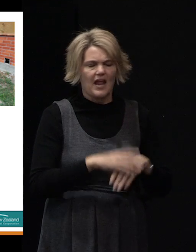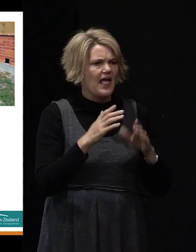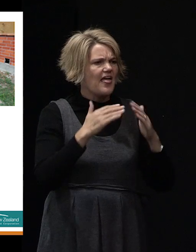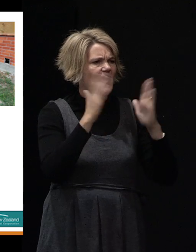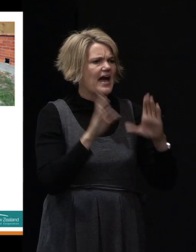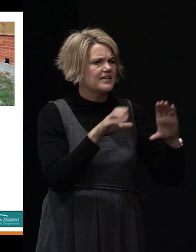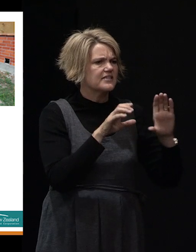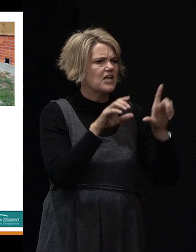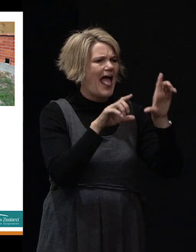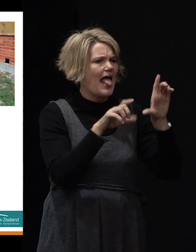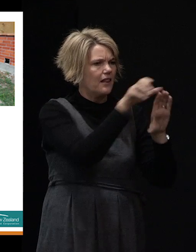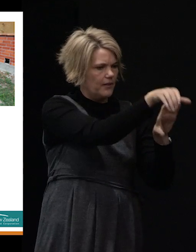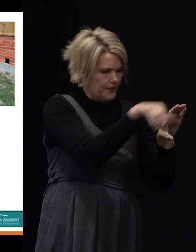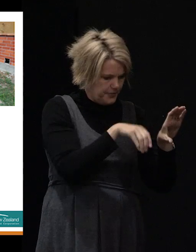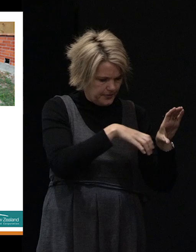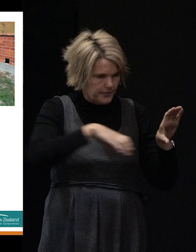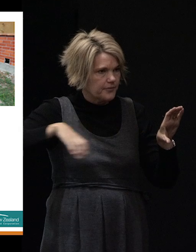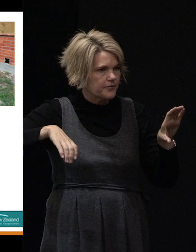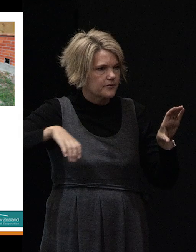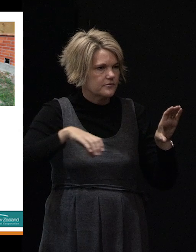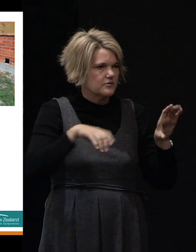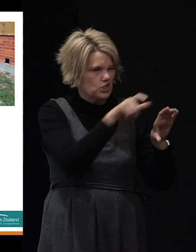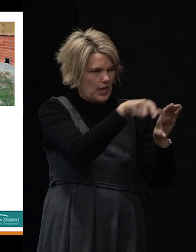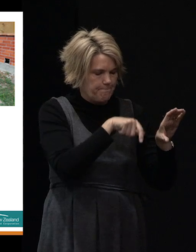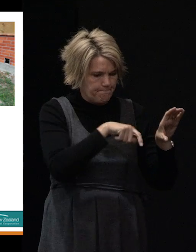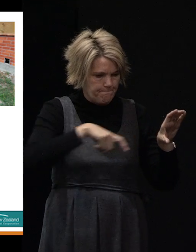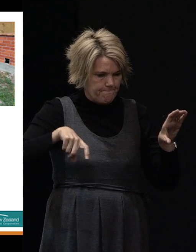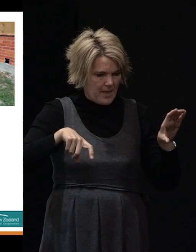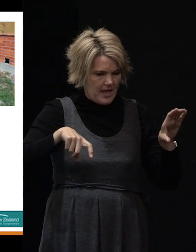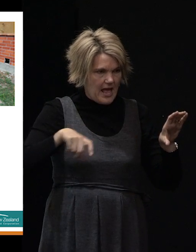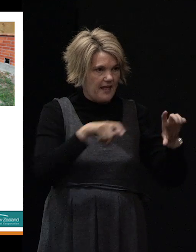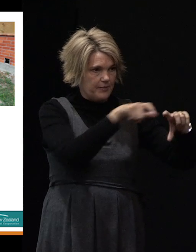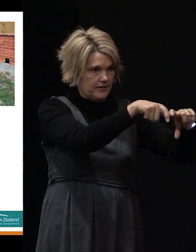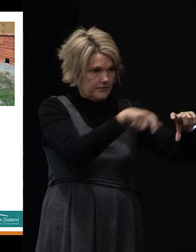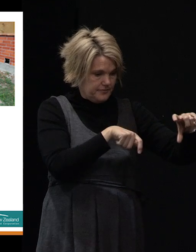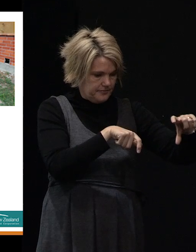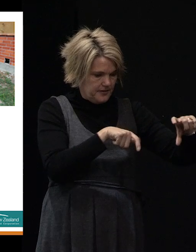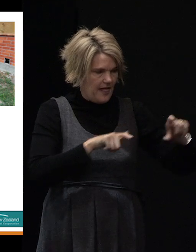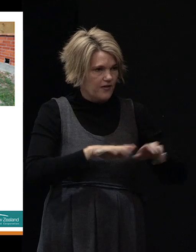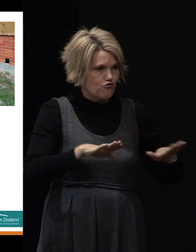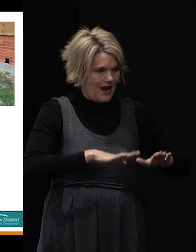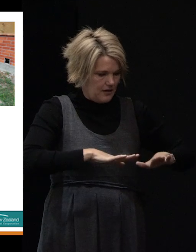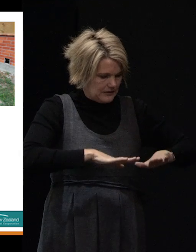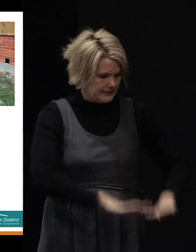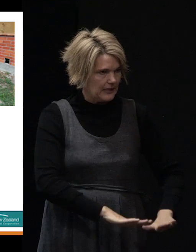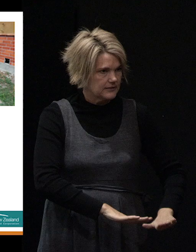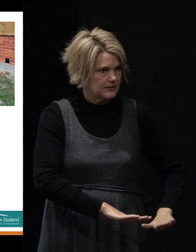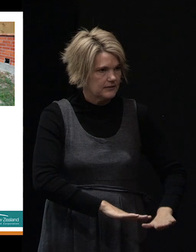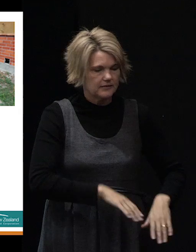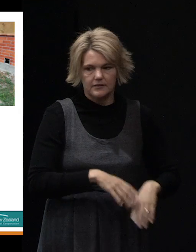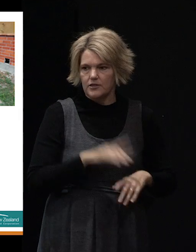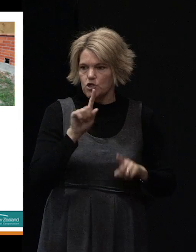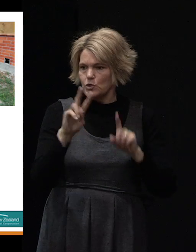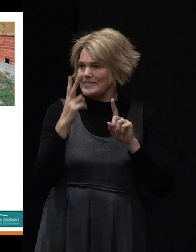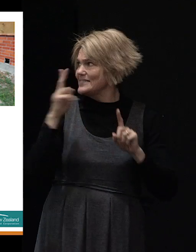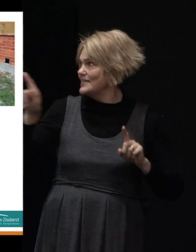and in the bit that kind of sticks out, the ground's actually sunk underneath it and there's a close up view of where